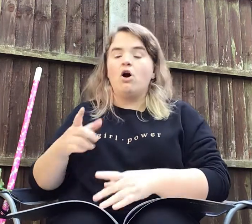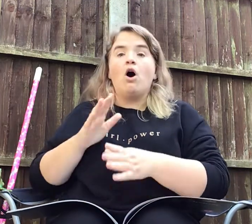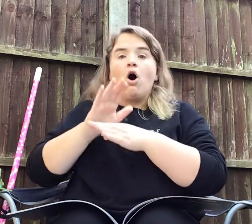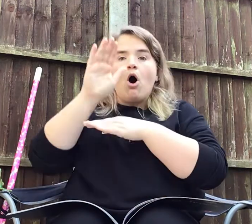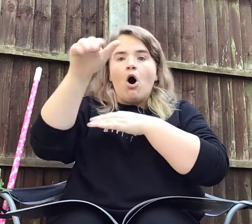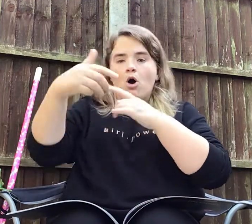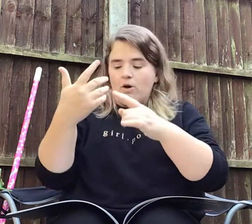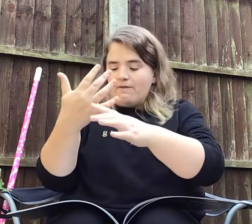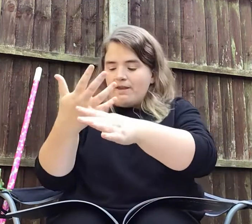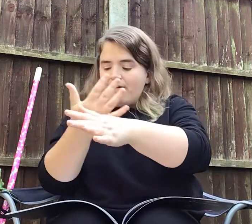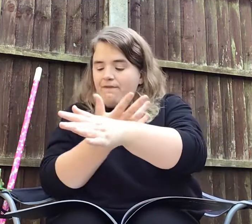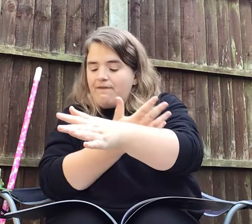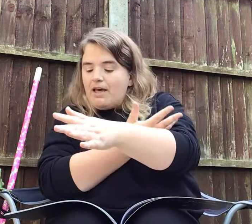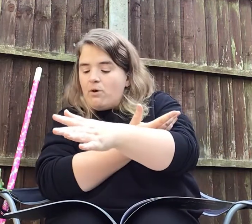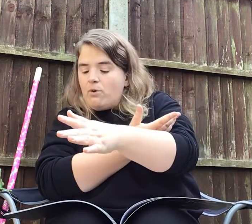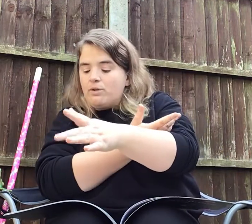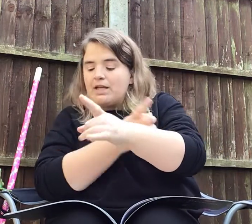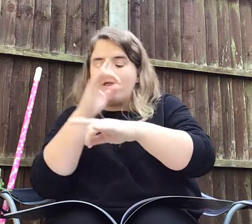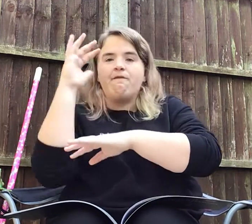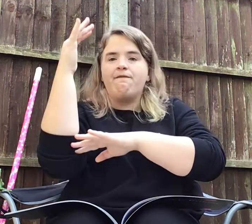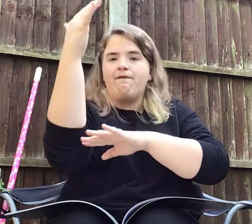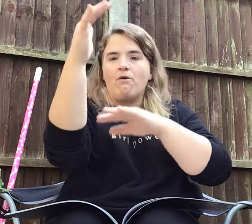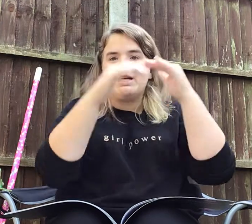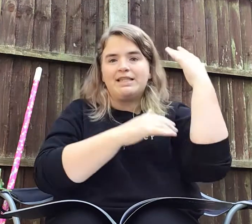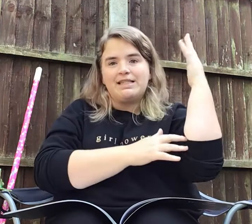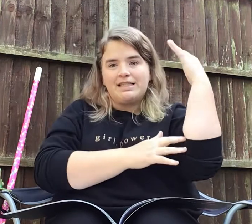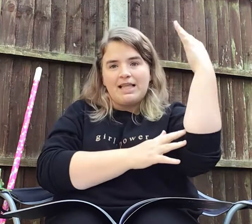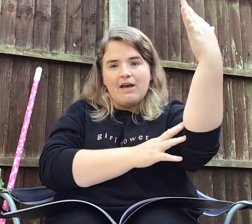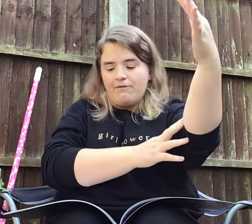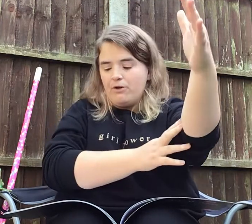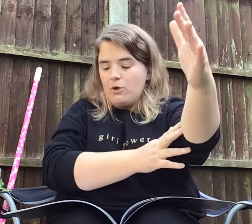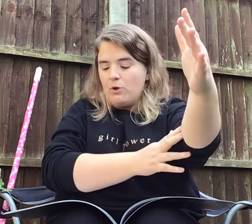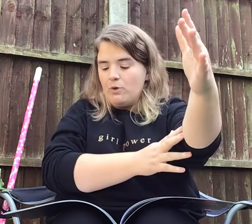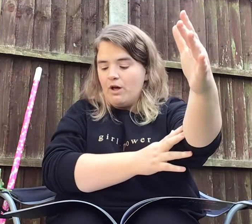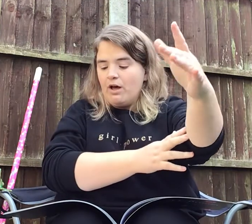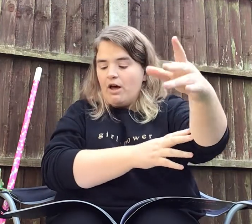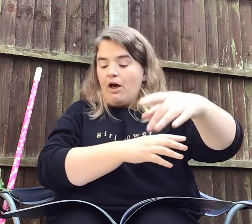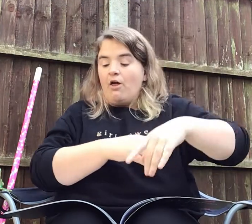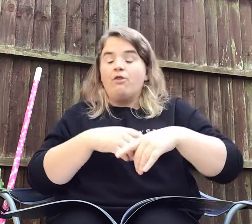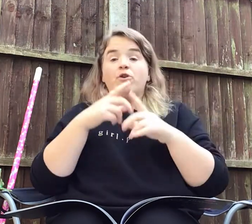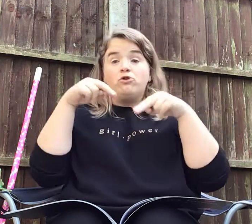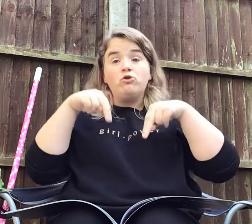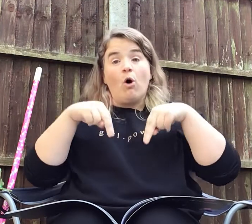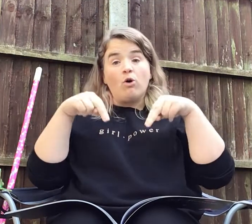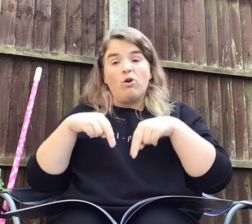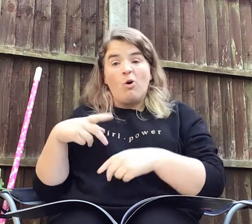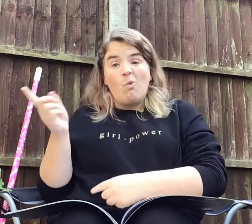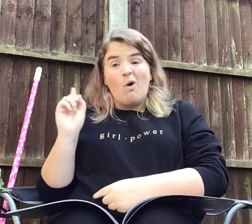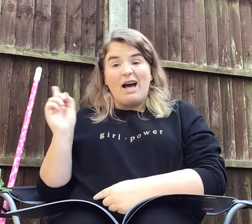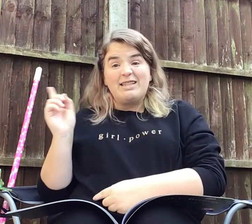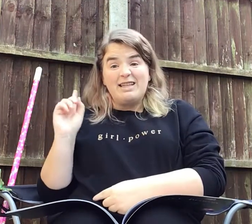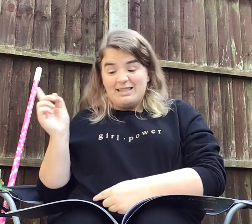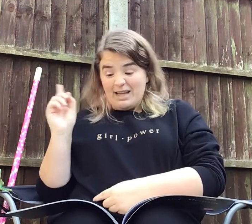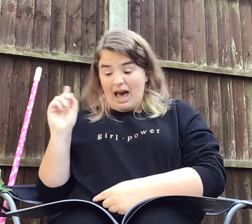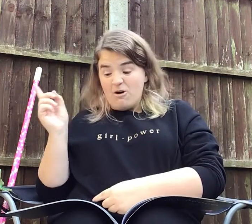Over the fields and the forests they flew. The dog wagged his tail.